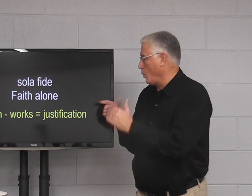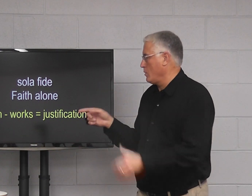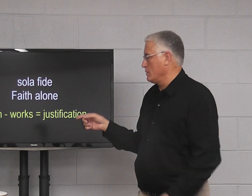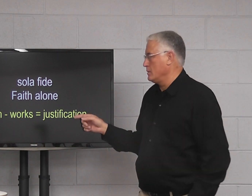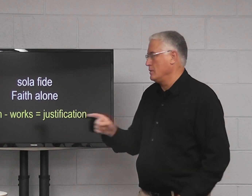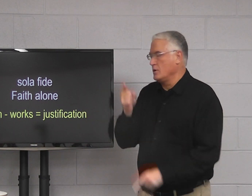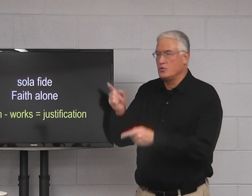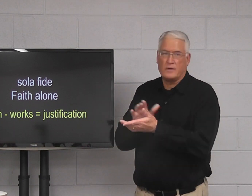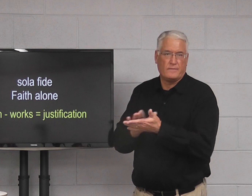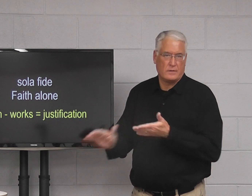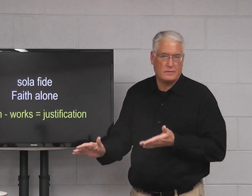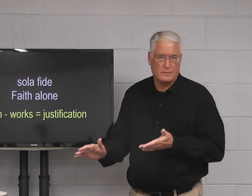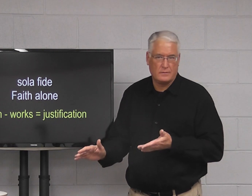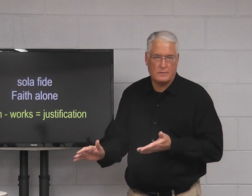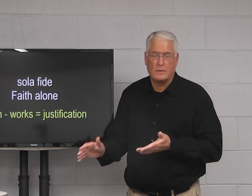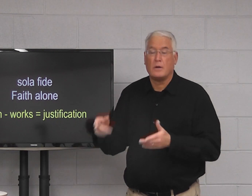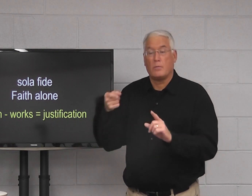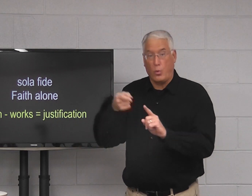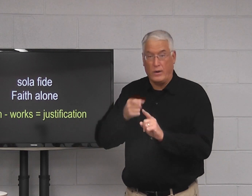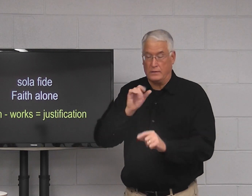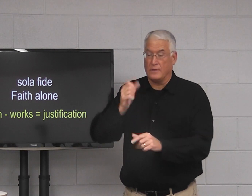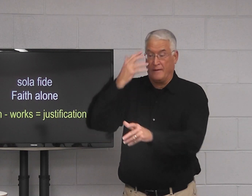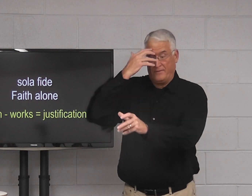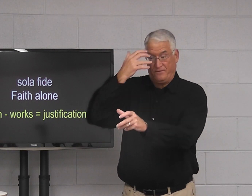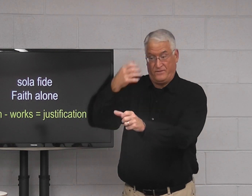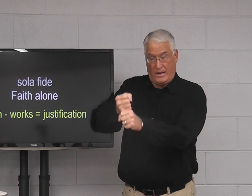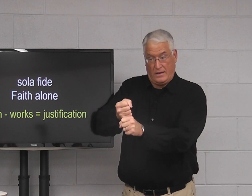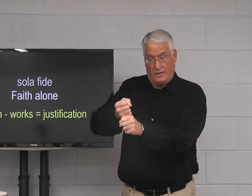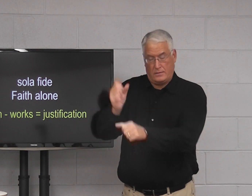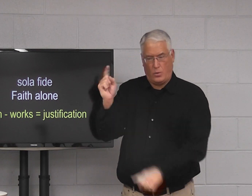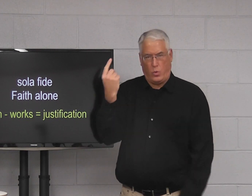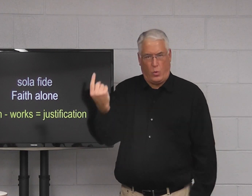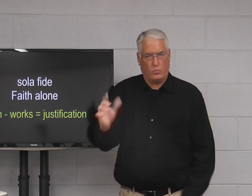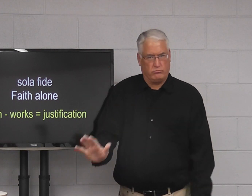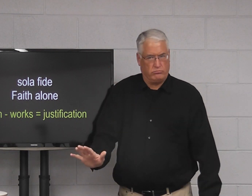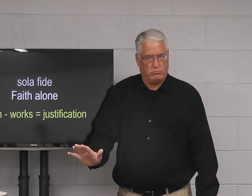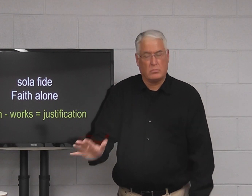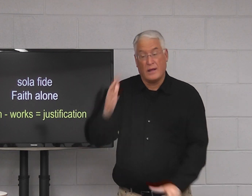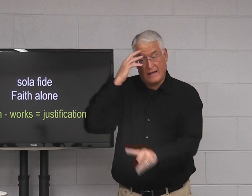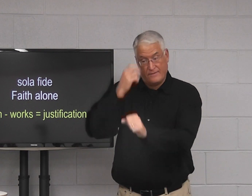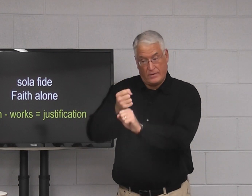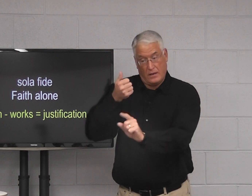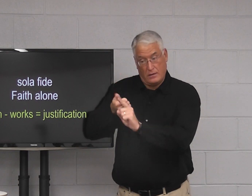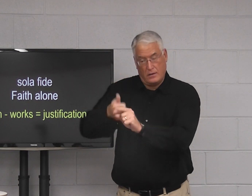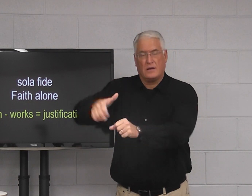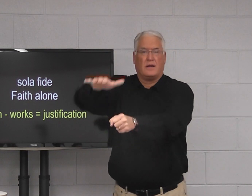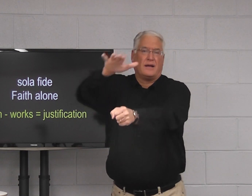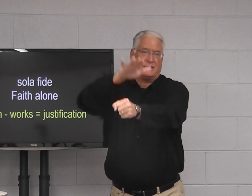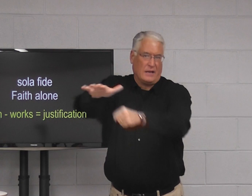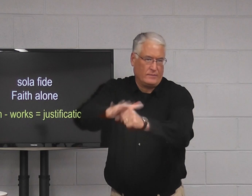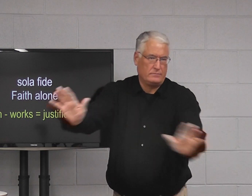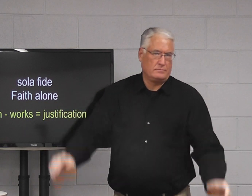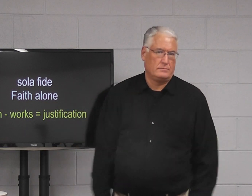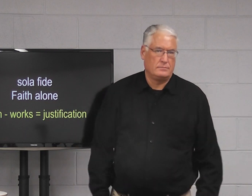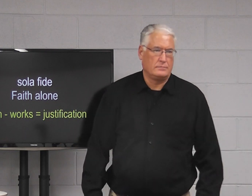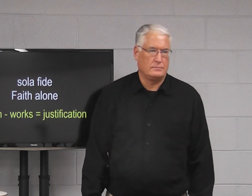equals justification. The point is that faith alone and that it is